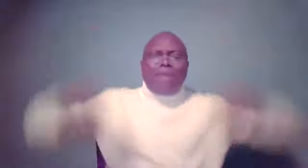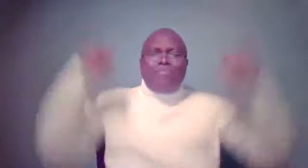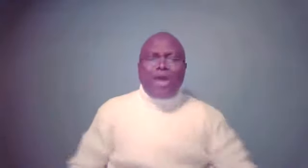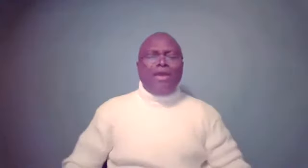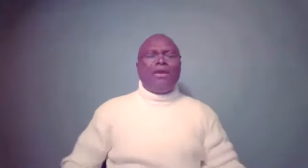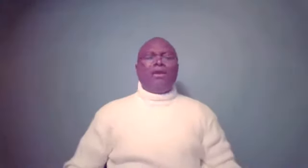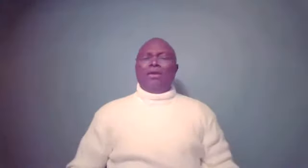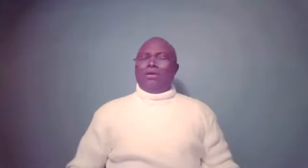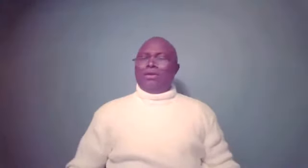and pray.